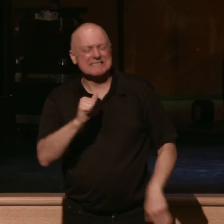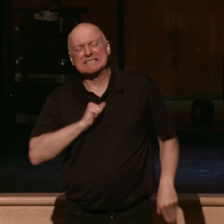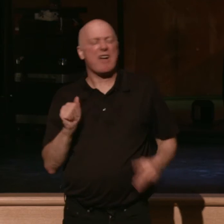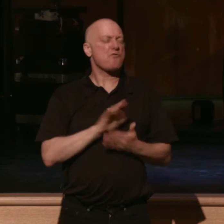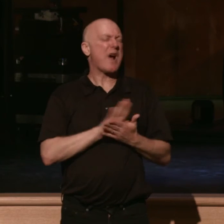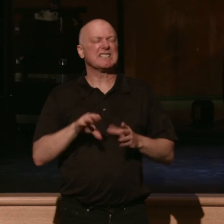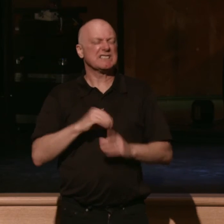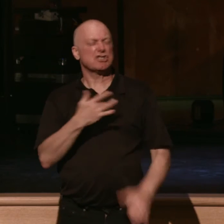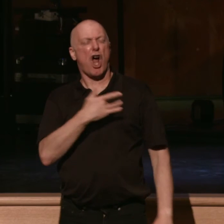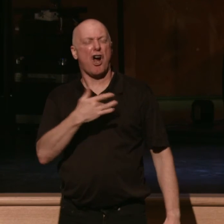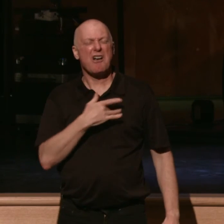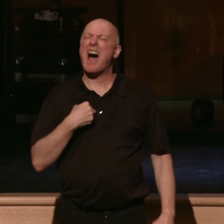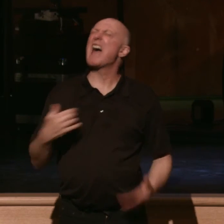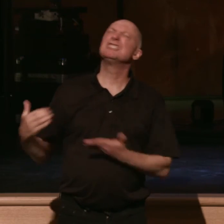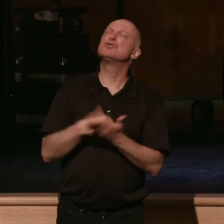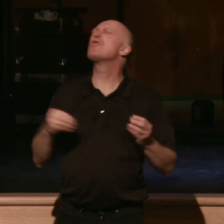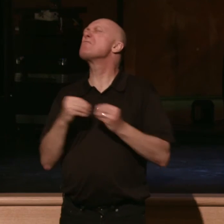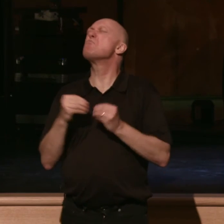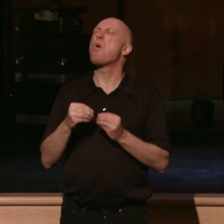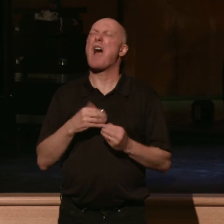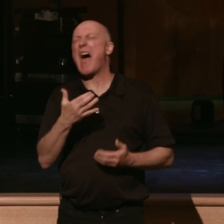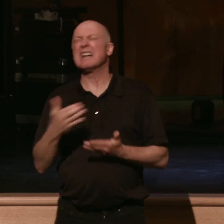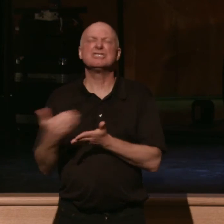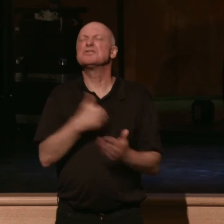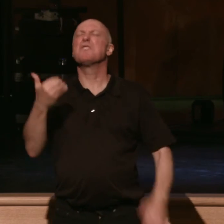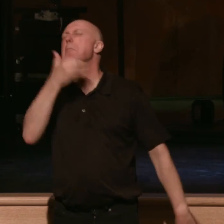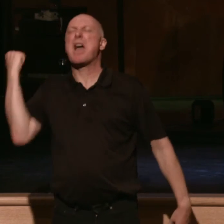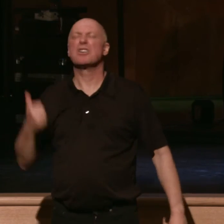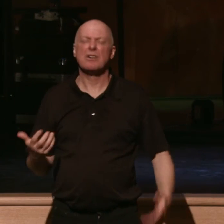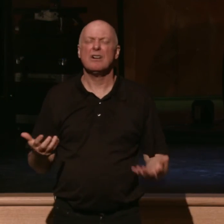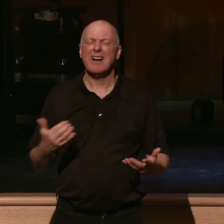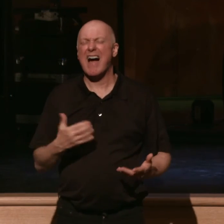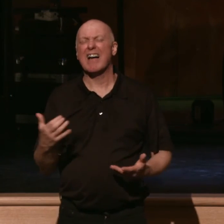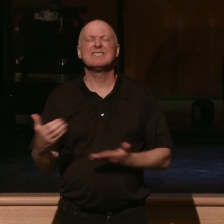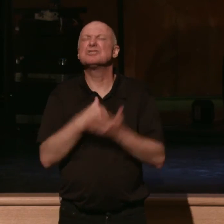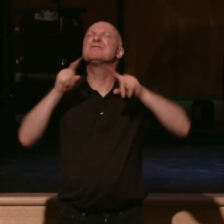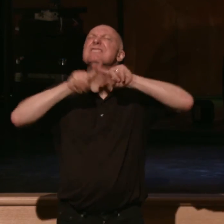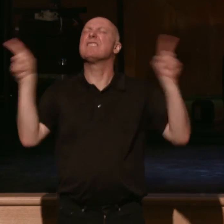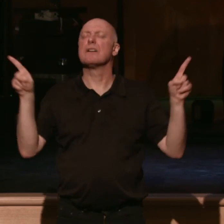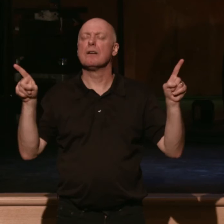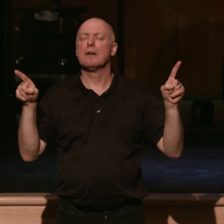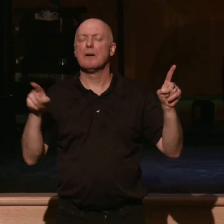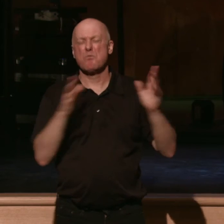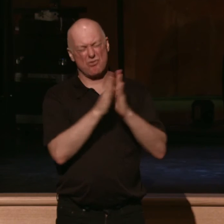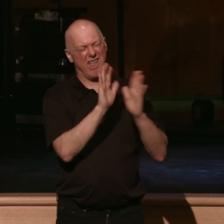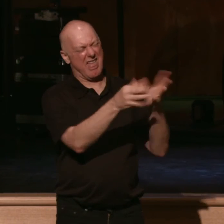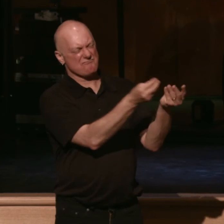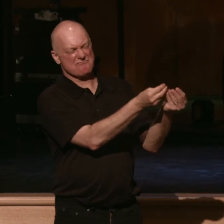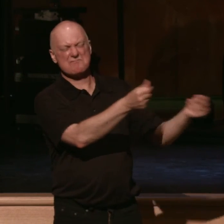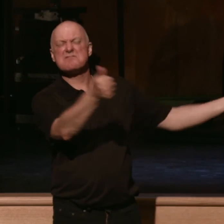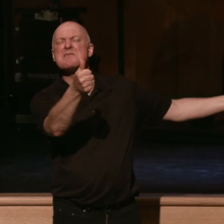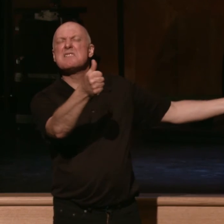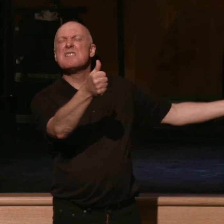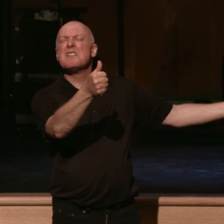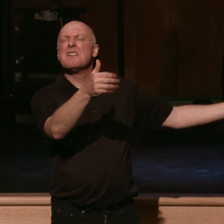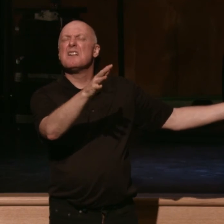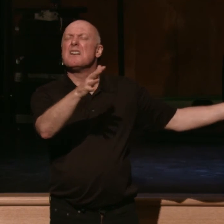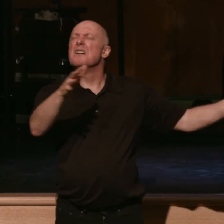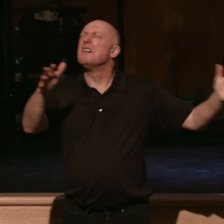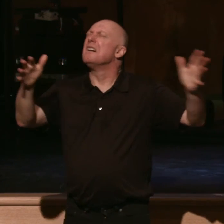heart that says, I deserve more, I deserve better, I deserve different, would fade away. And a delight in the Lord Jesus Christ would remain.